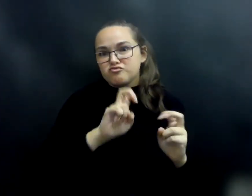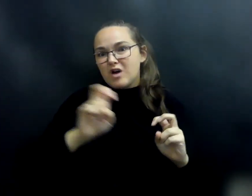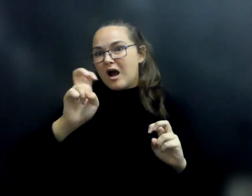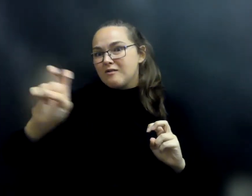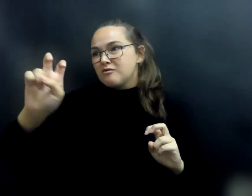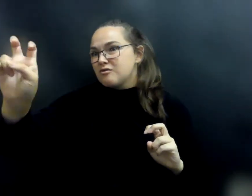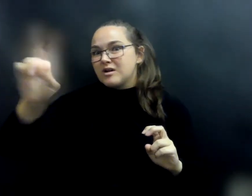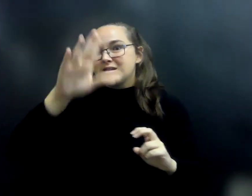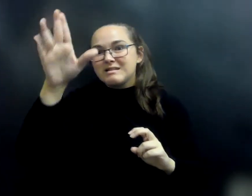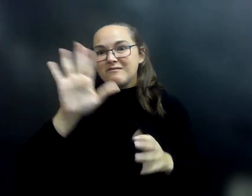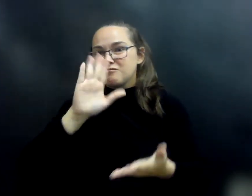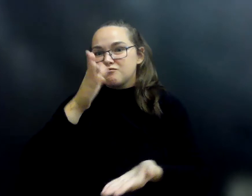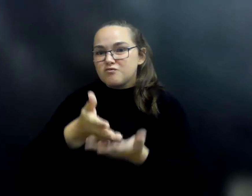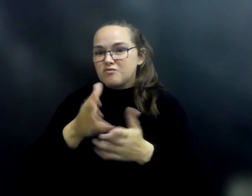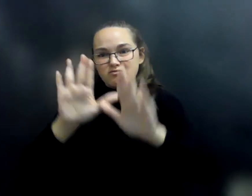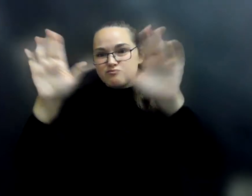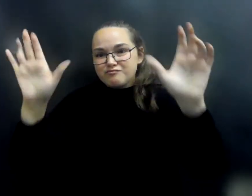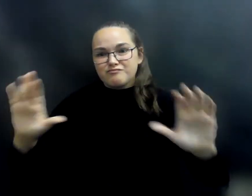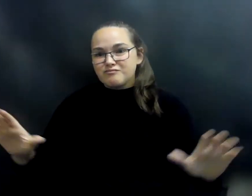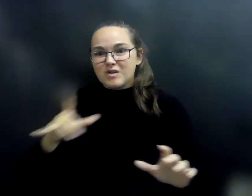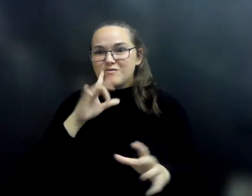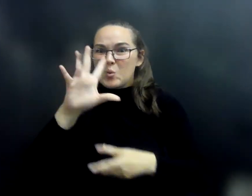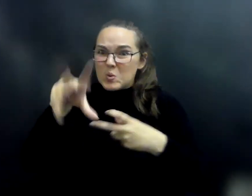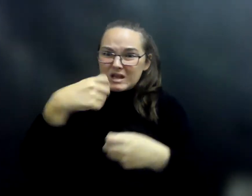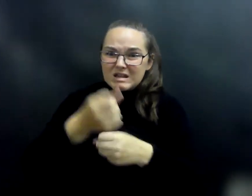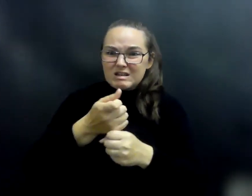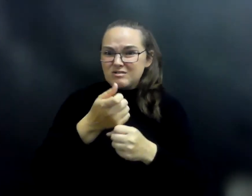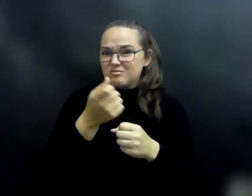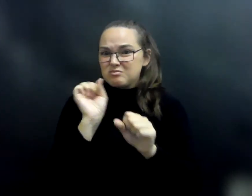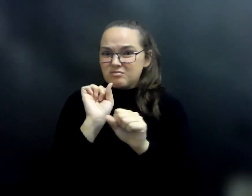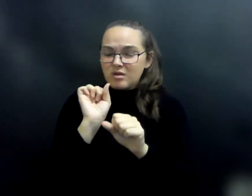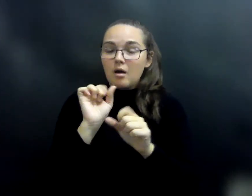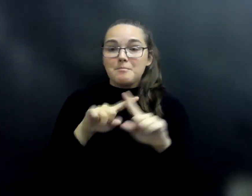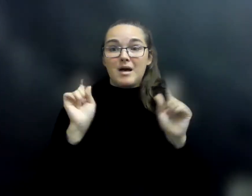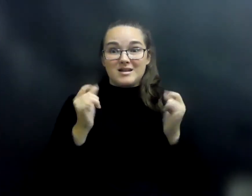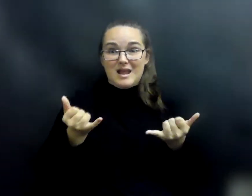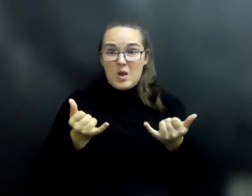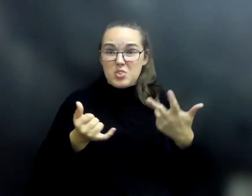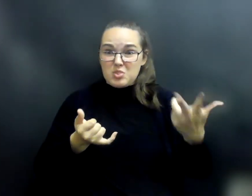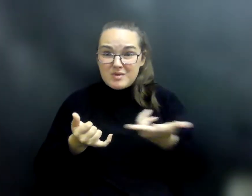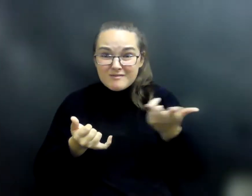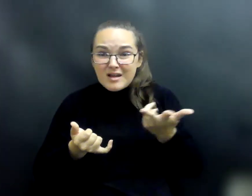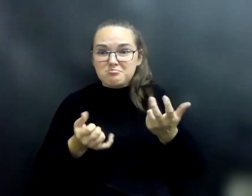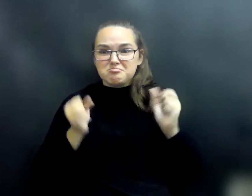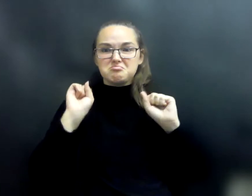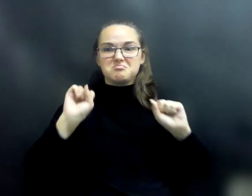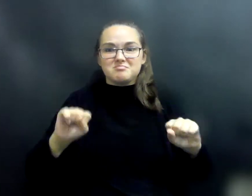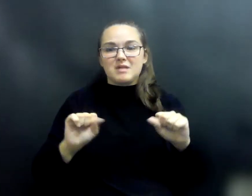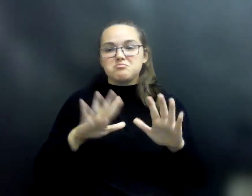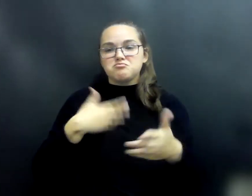reaching the castle. But with us, you will arrive tonight. Then he used his gaze to burn a path